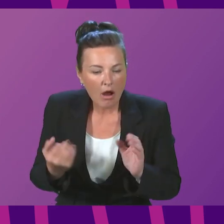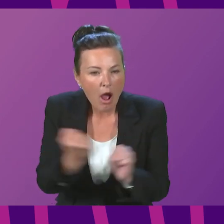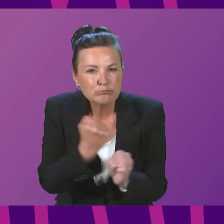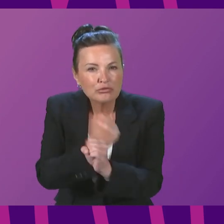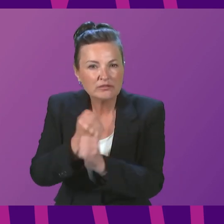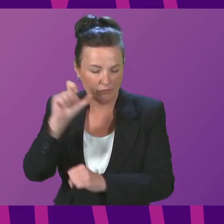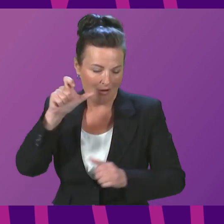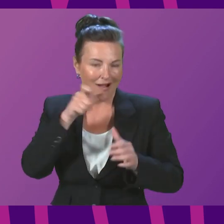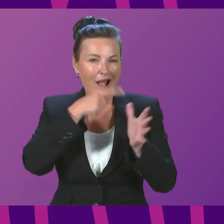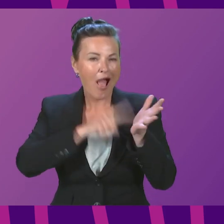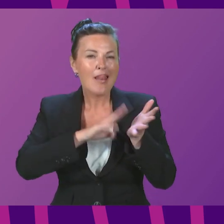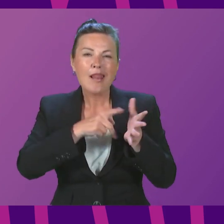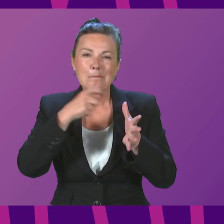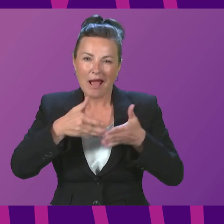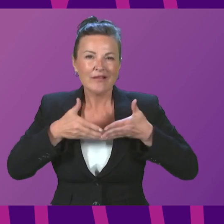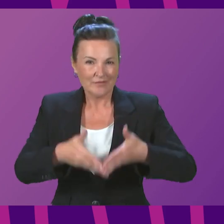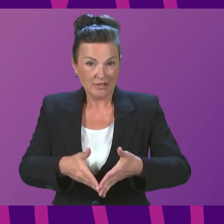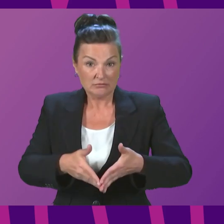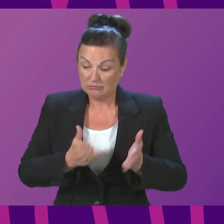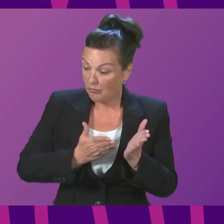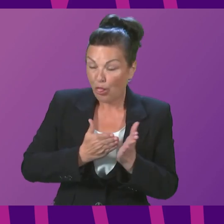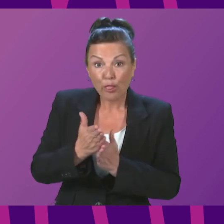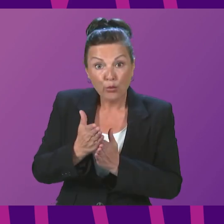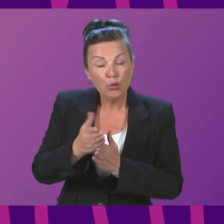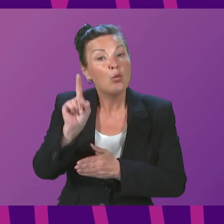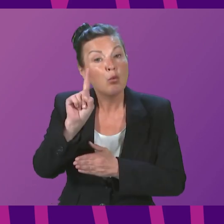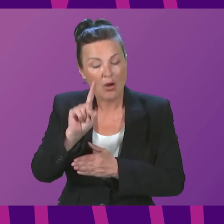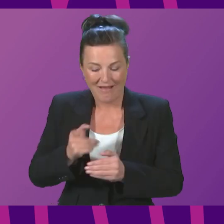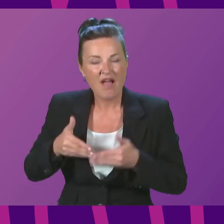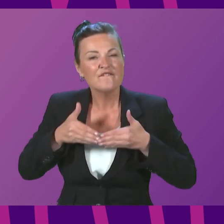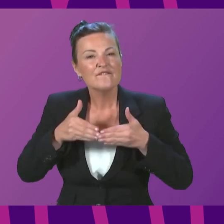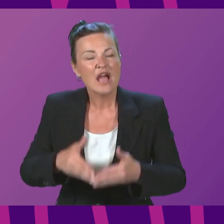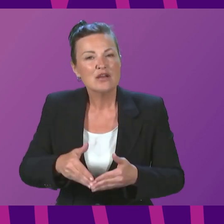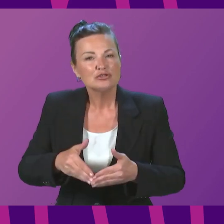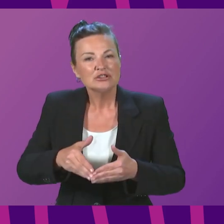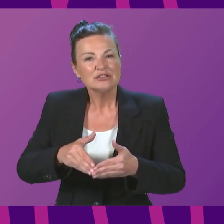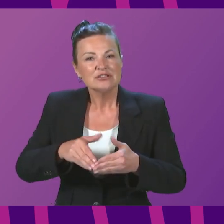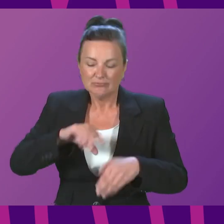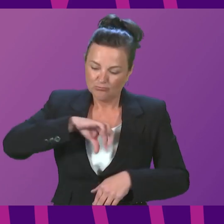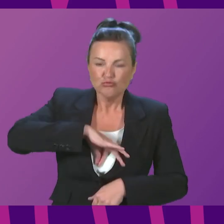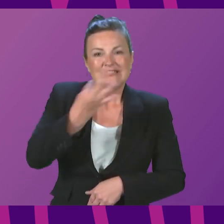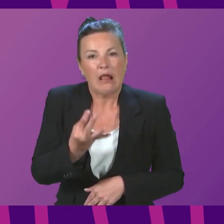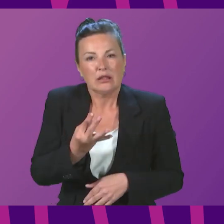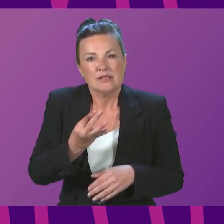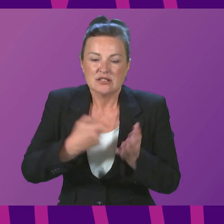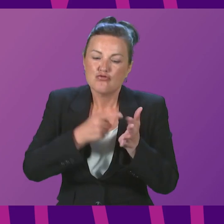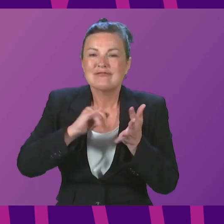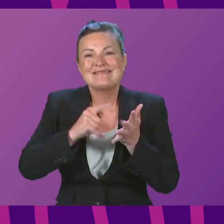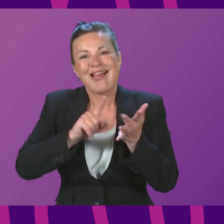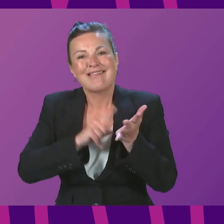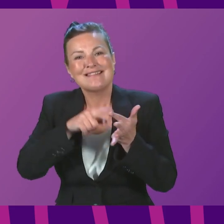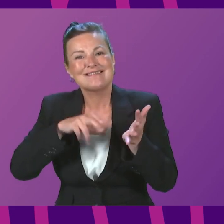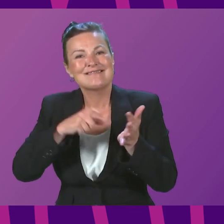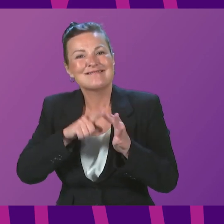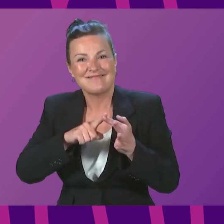Calmac vessels through the introduction of the Ferry's Resilience Fund. That has helped primarily to replace obsolete systems